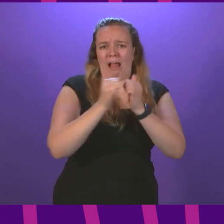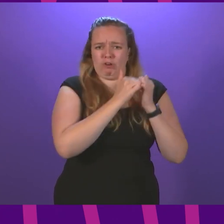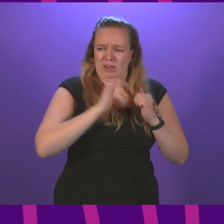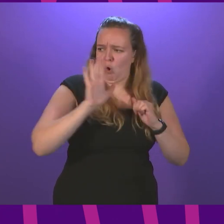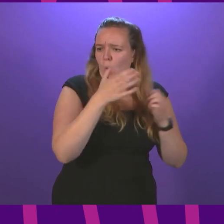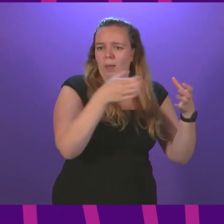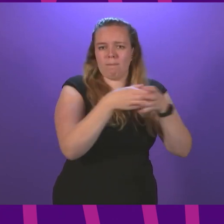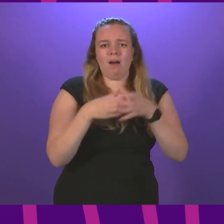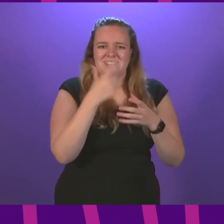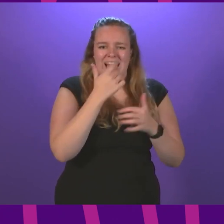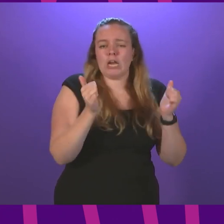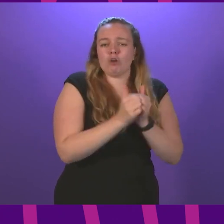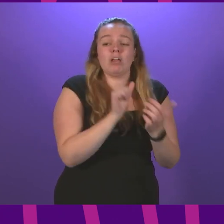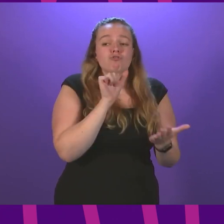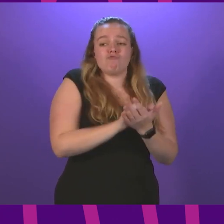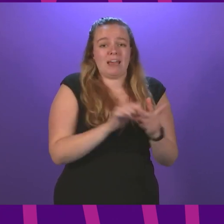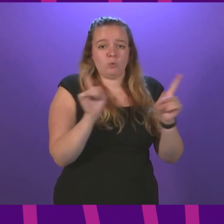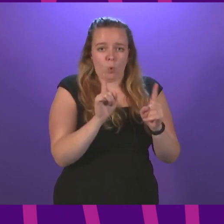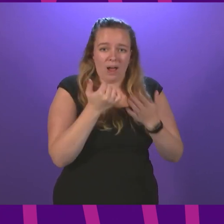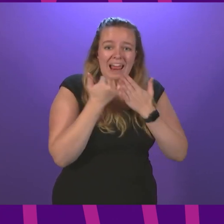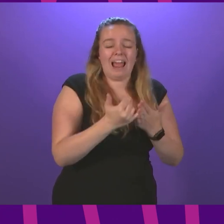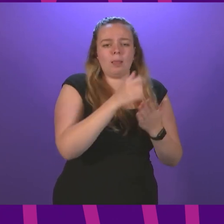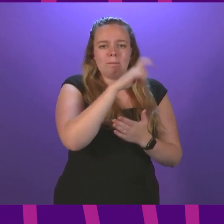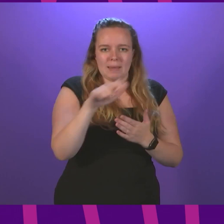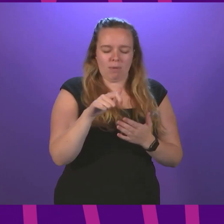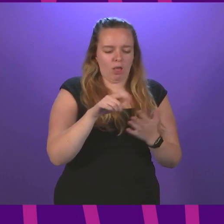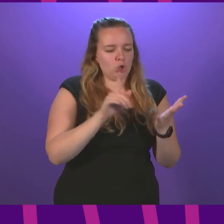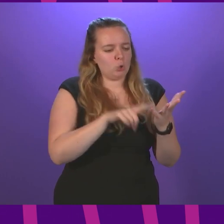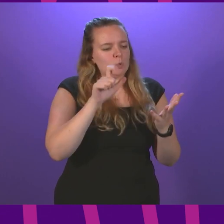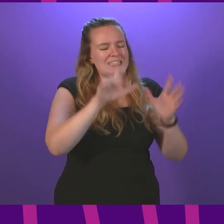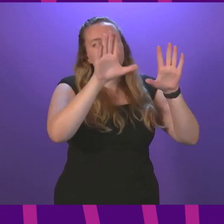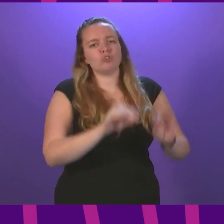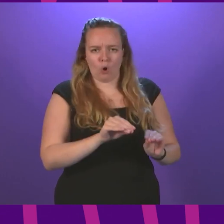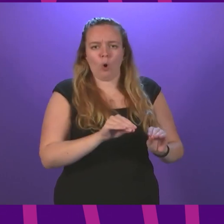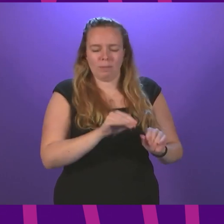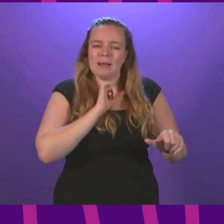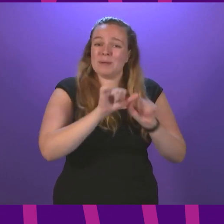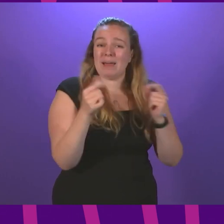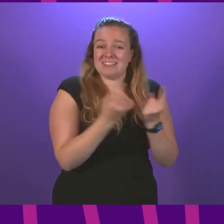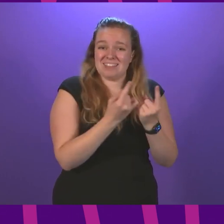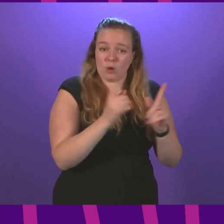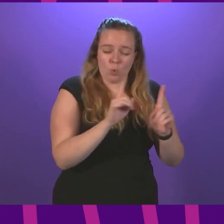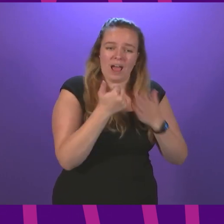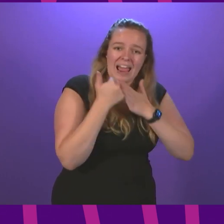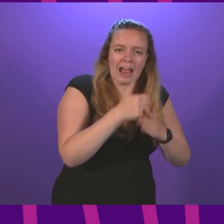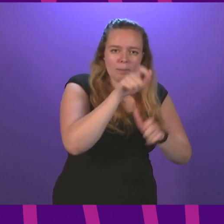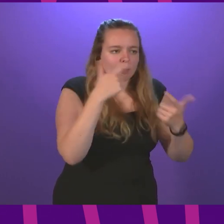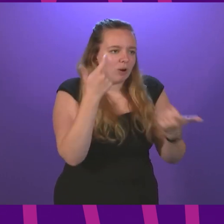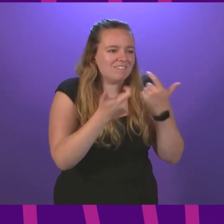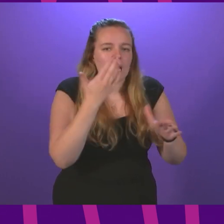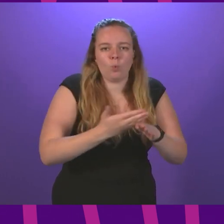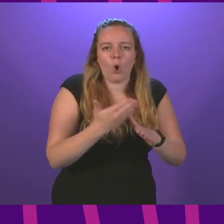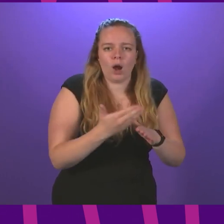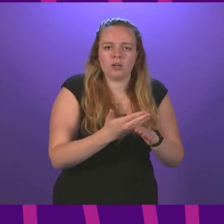parties in this chamber, the right thing to do is to help people get off universal credit. The best thing we can do for people is help people find work.